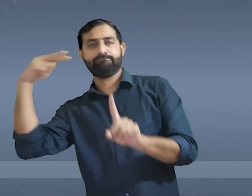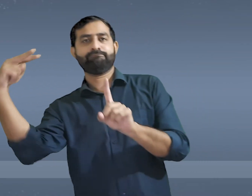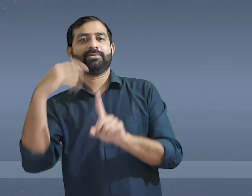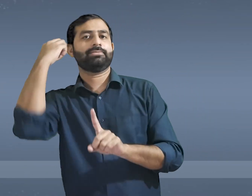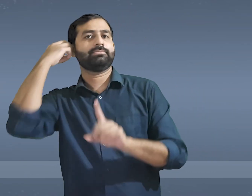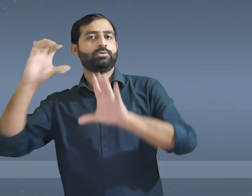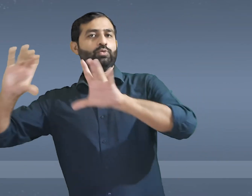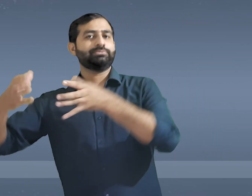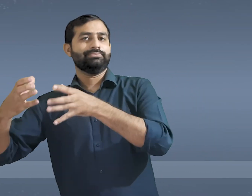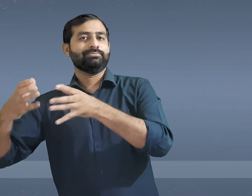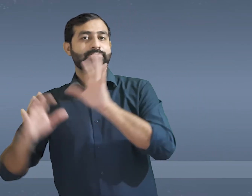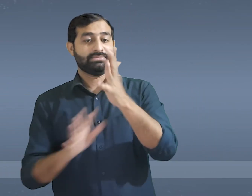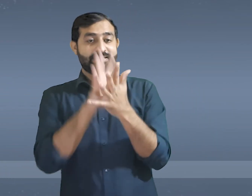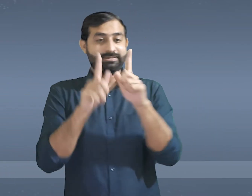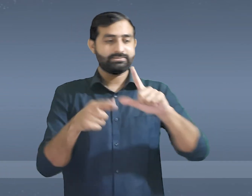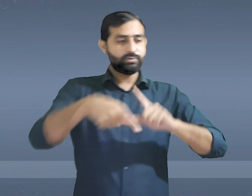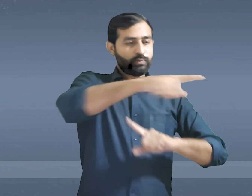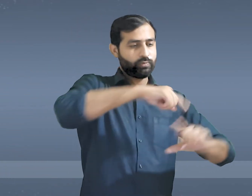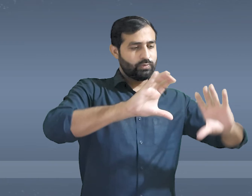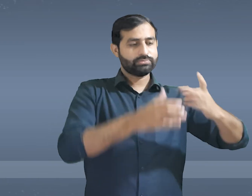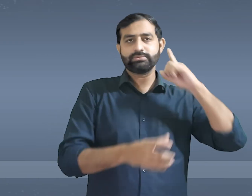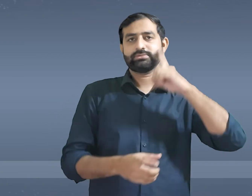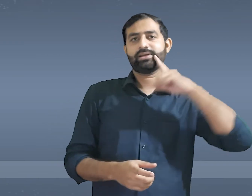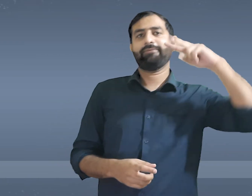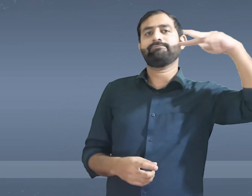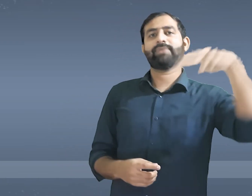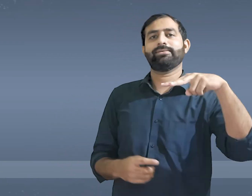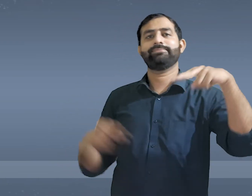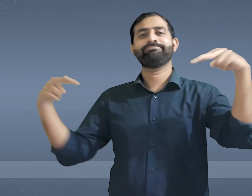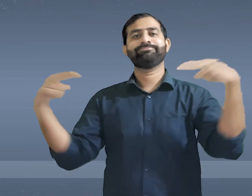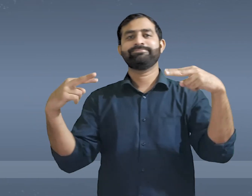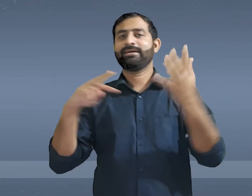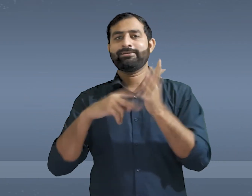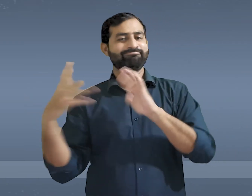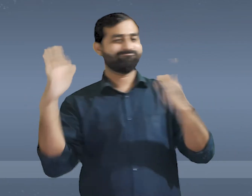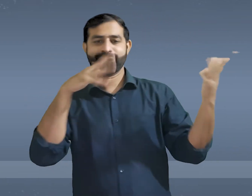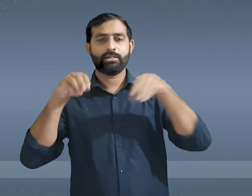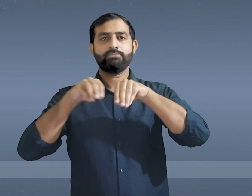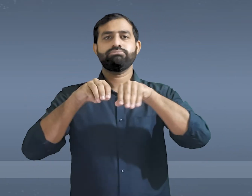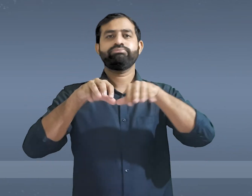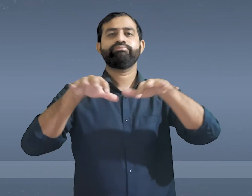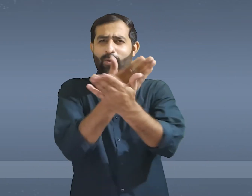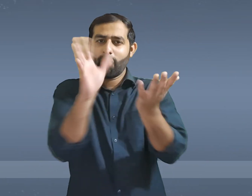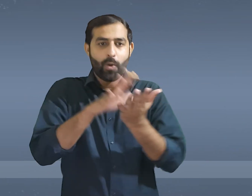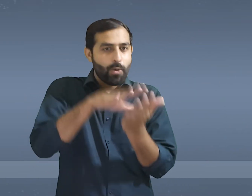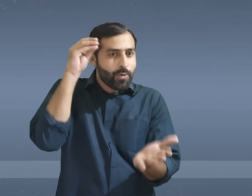among their countries. It was a huge controversy over sign language versus oralism.